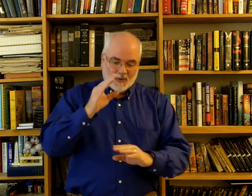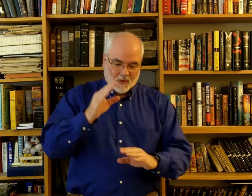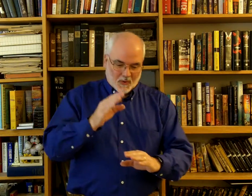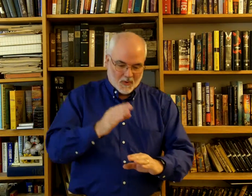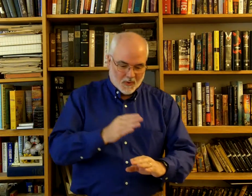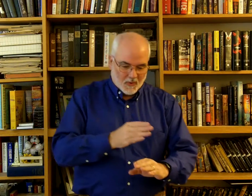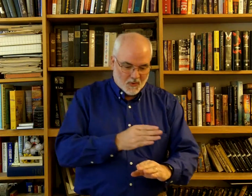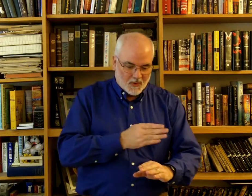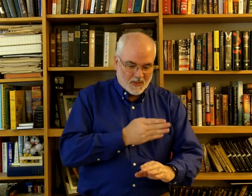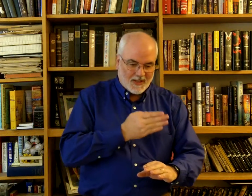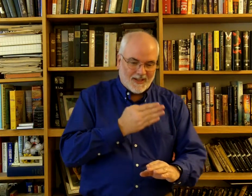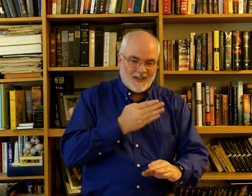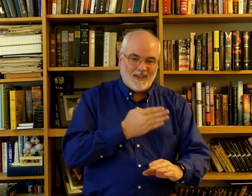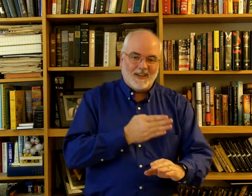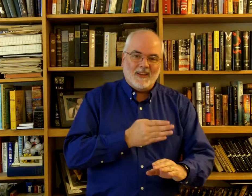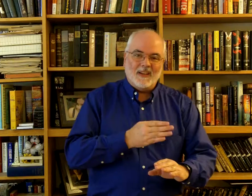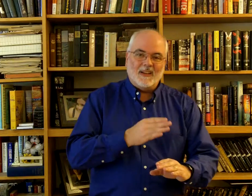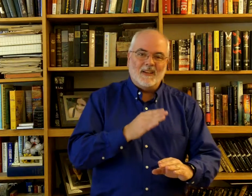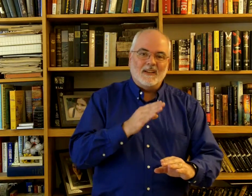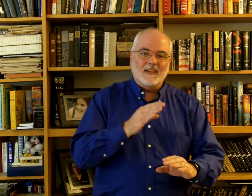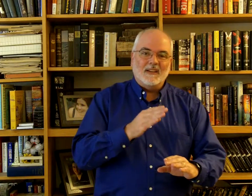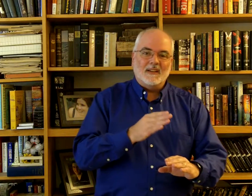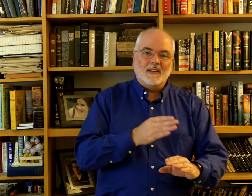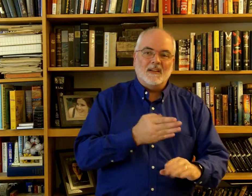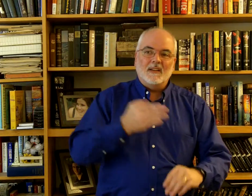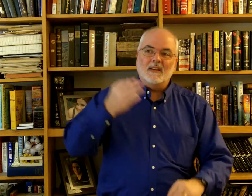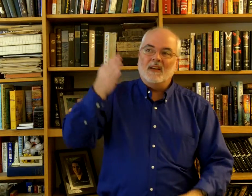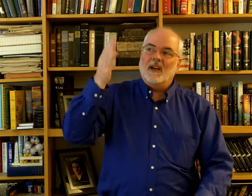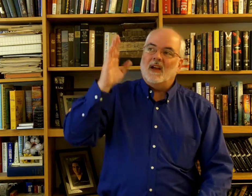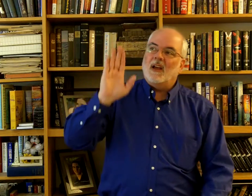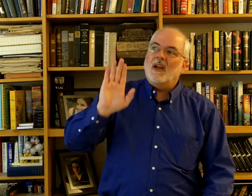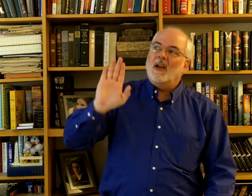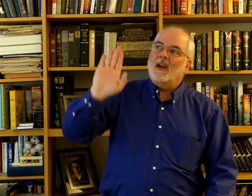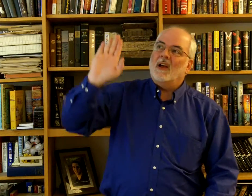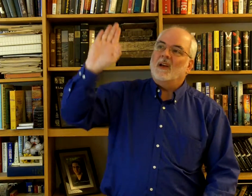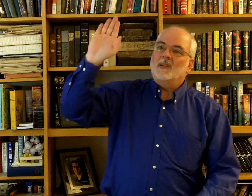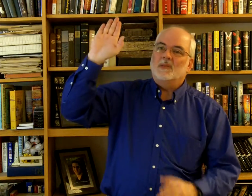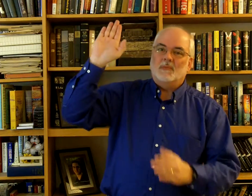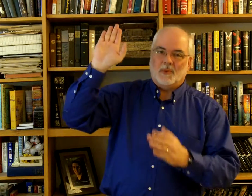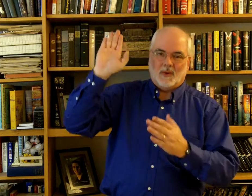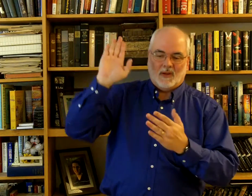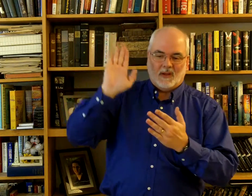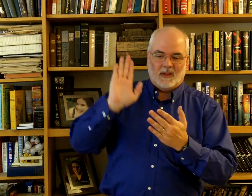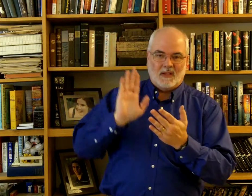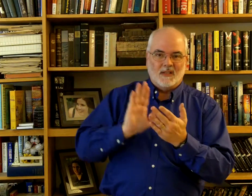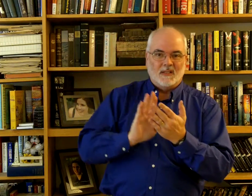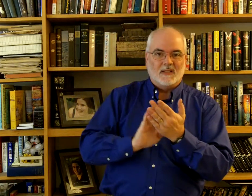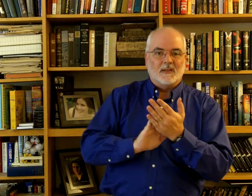We've been there ten